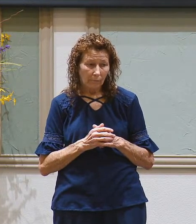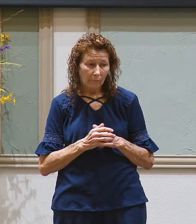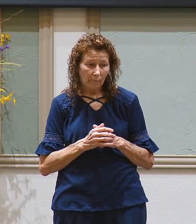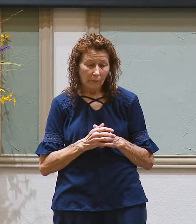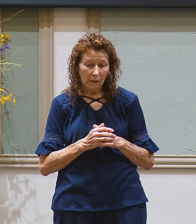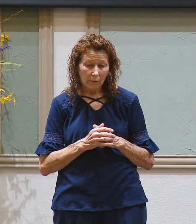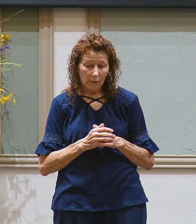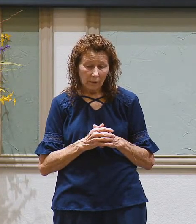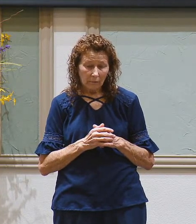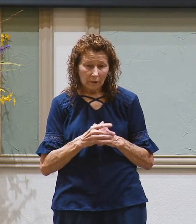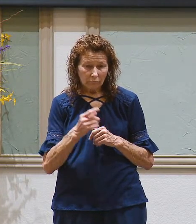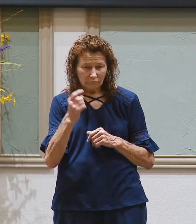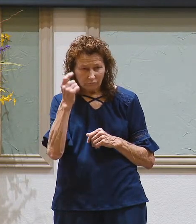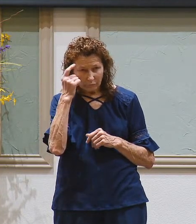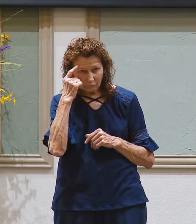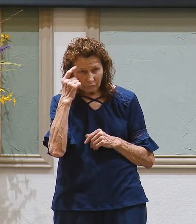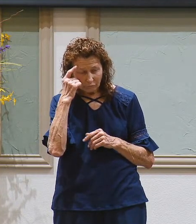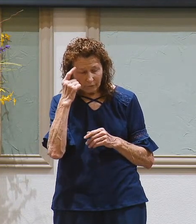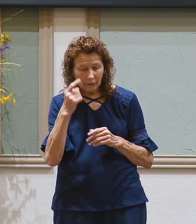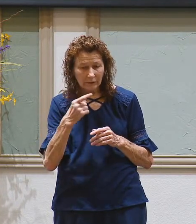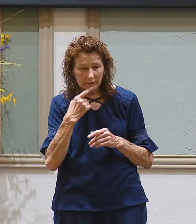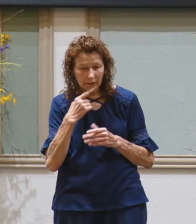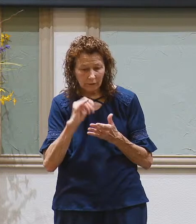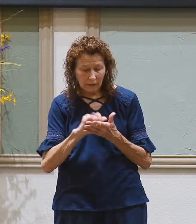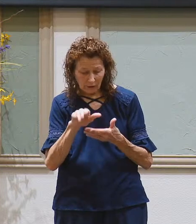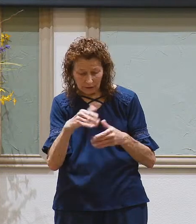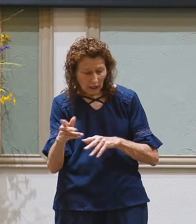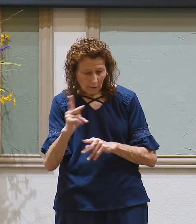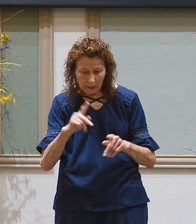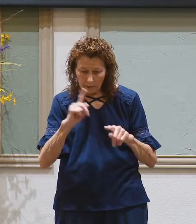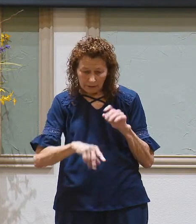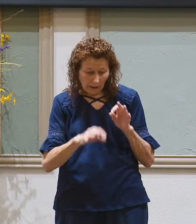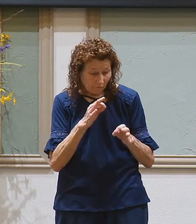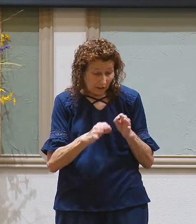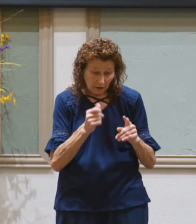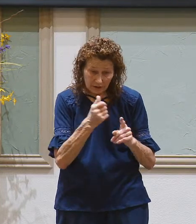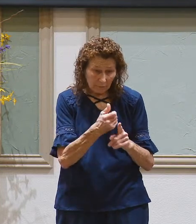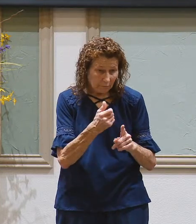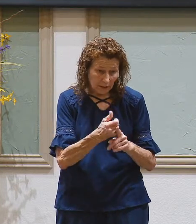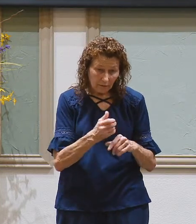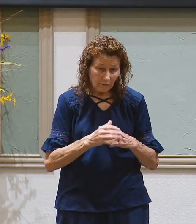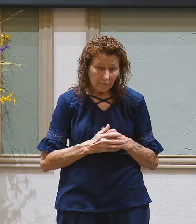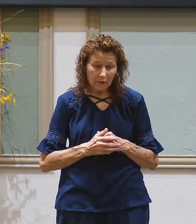And common sense tells us that dead people cannot fix themselves.